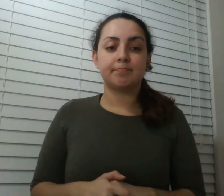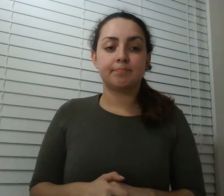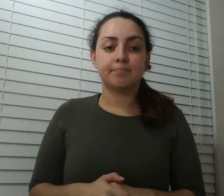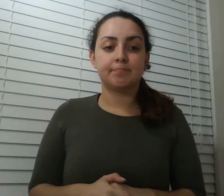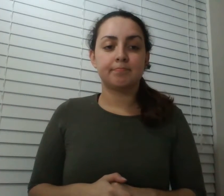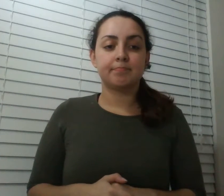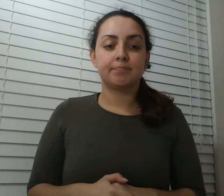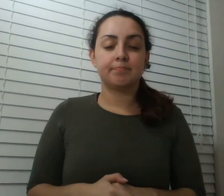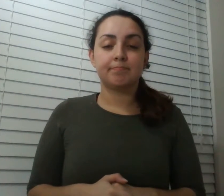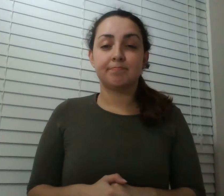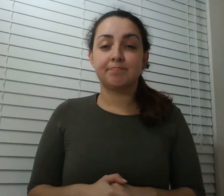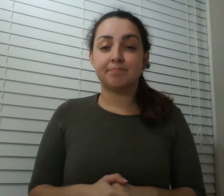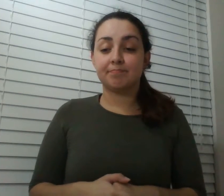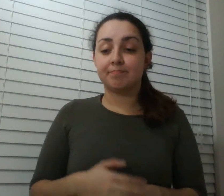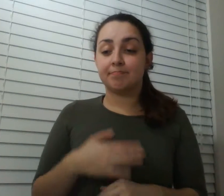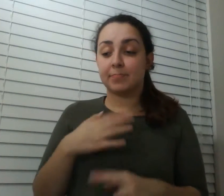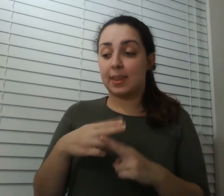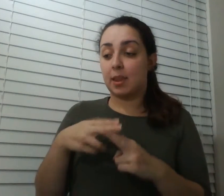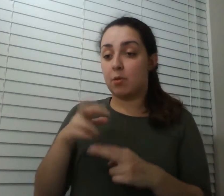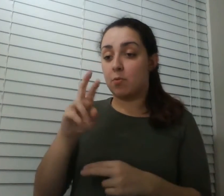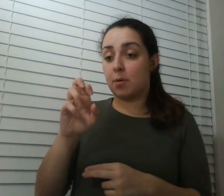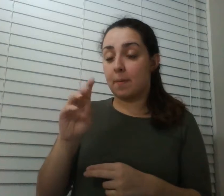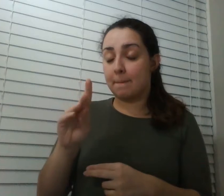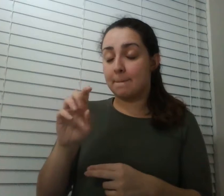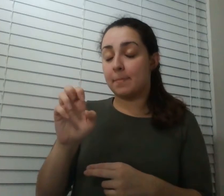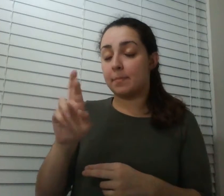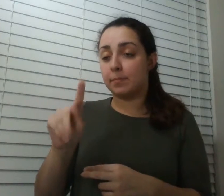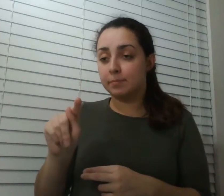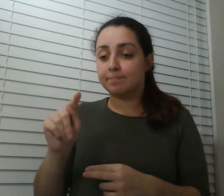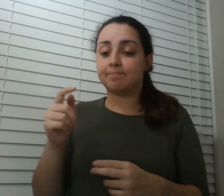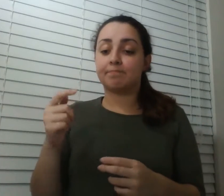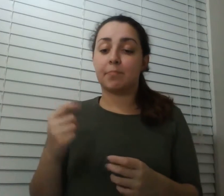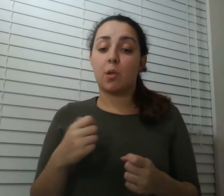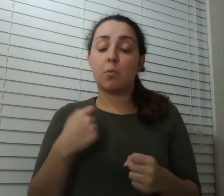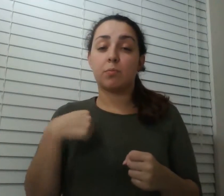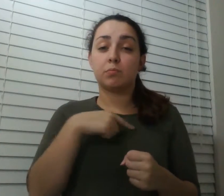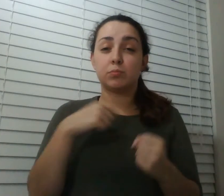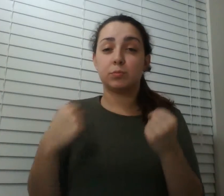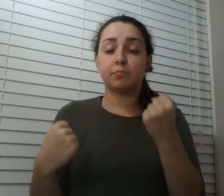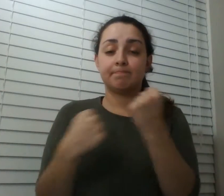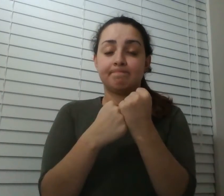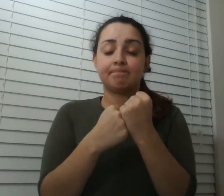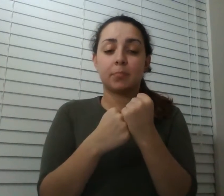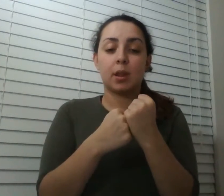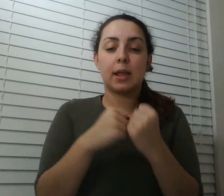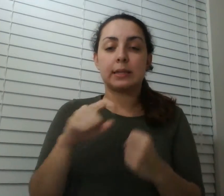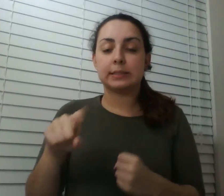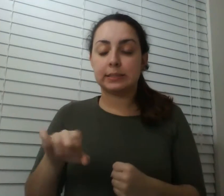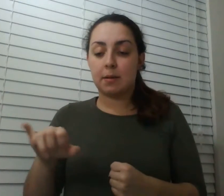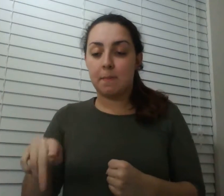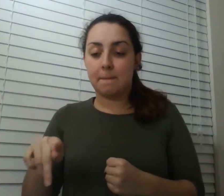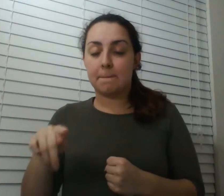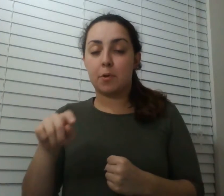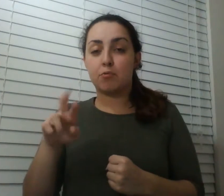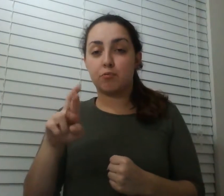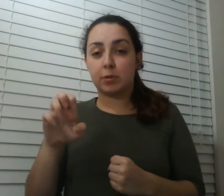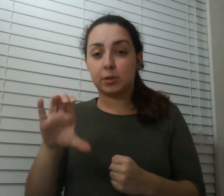hi i'm robert krillwich radio lab is supported by zip recruiter when you're hiring posting your job on one site one